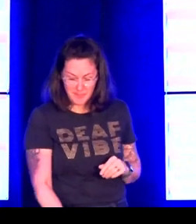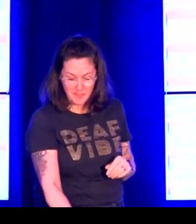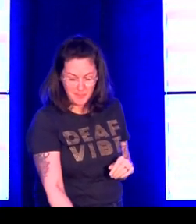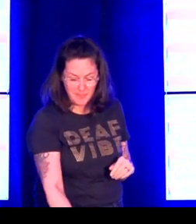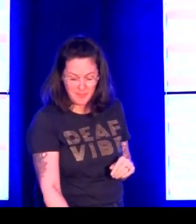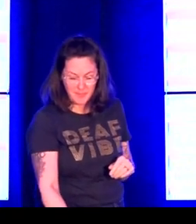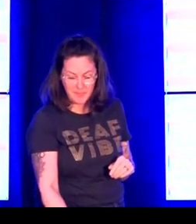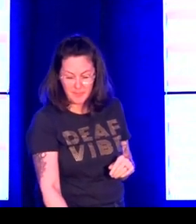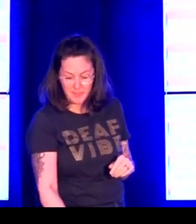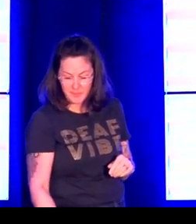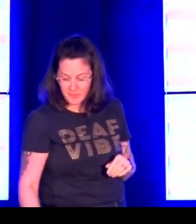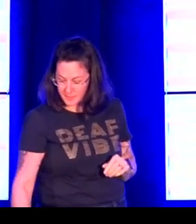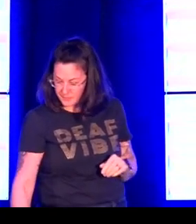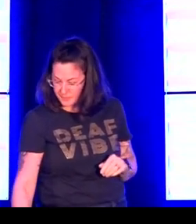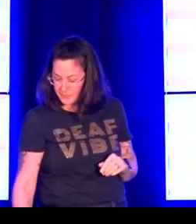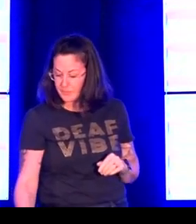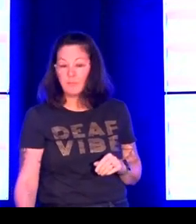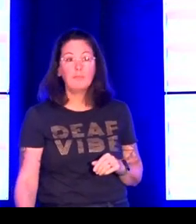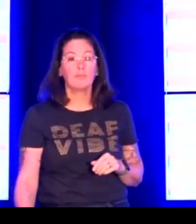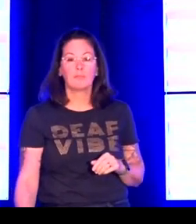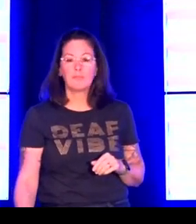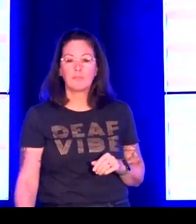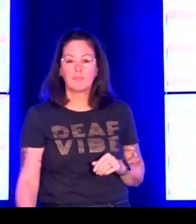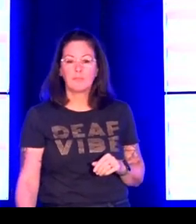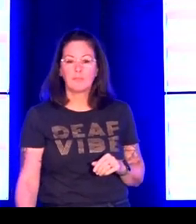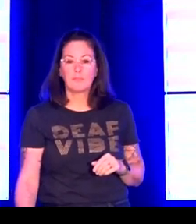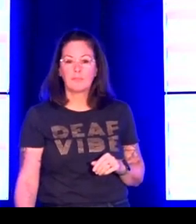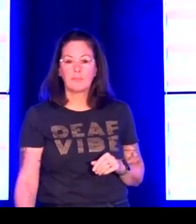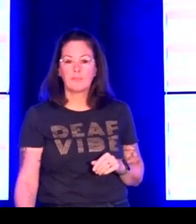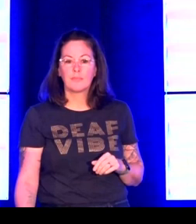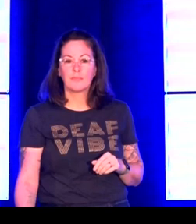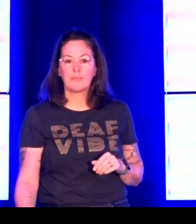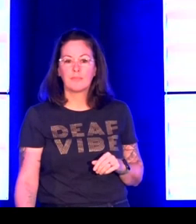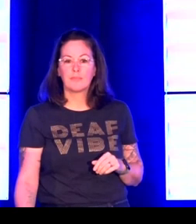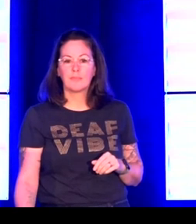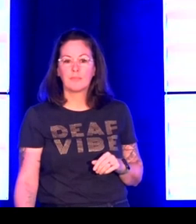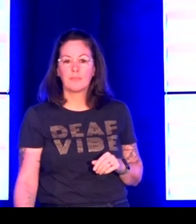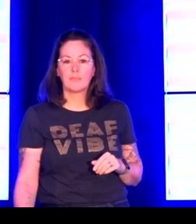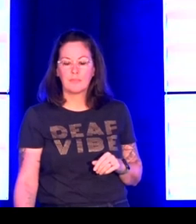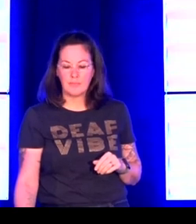spaces that we create, and that's what I mean by spaces in this title. Thank